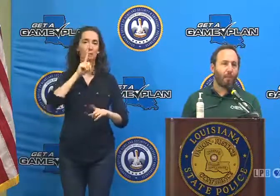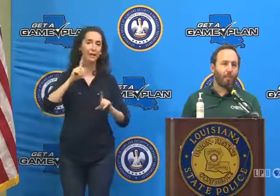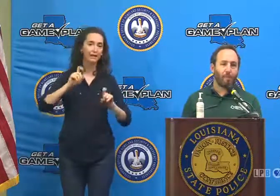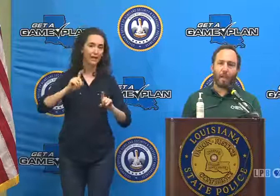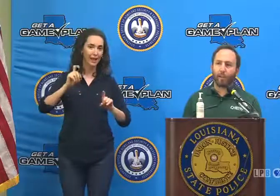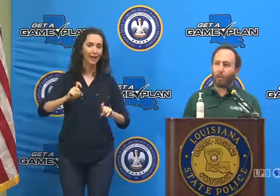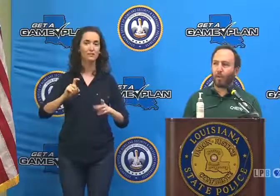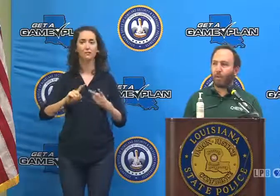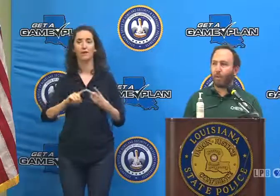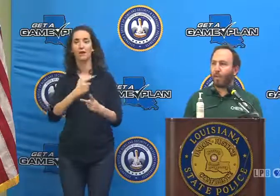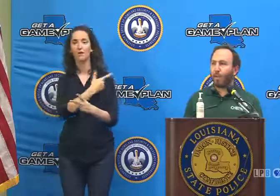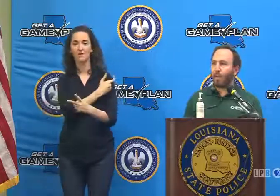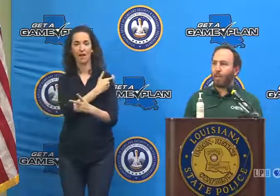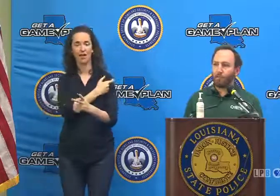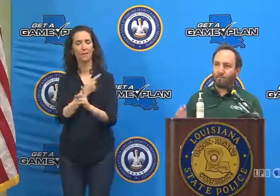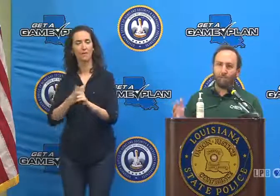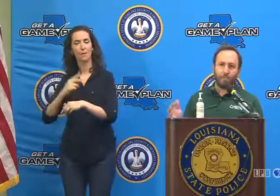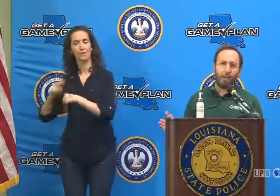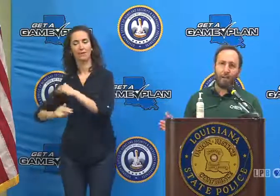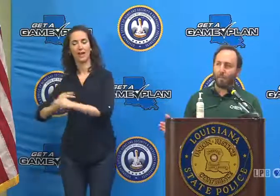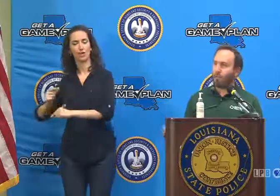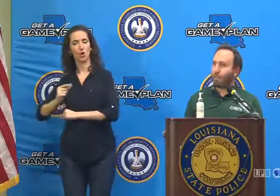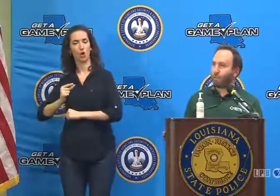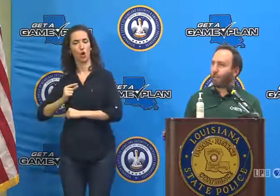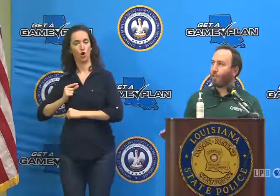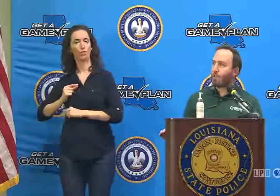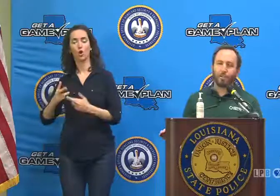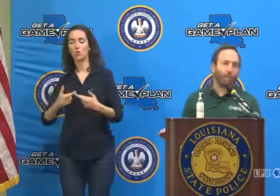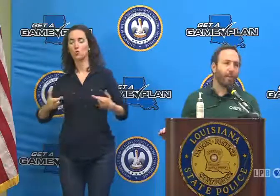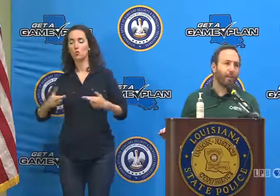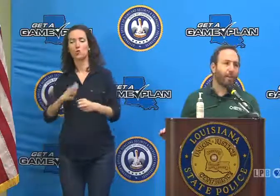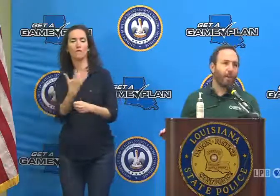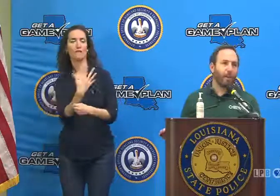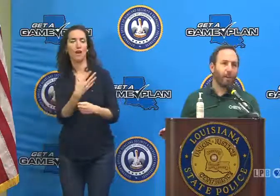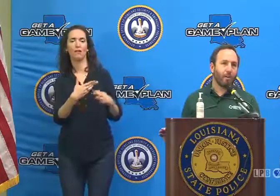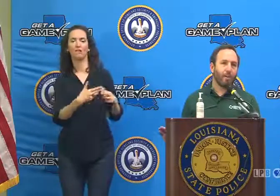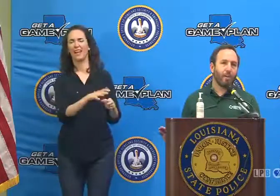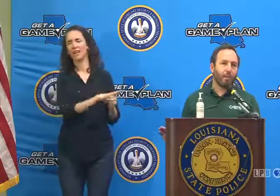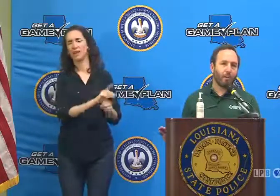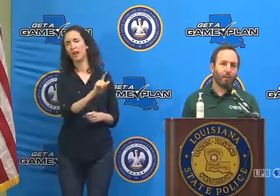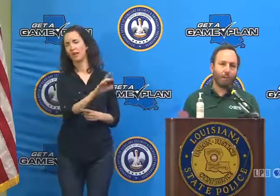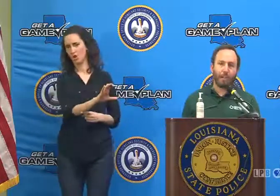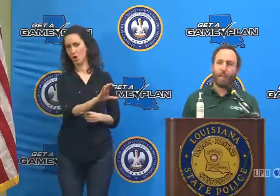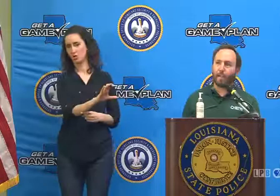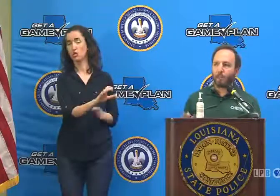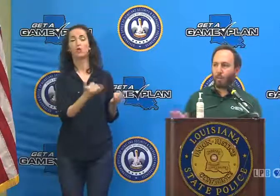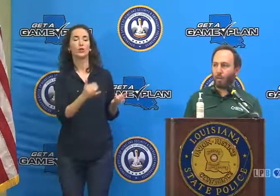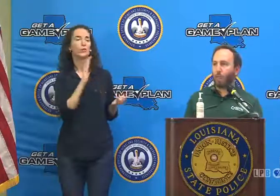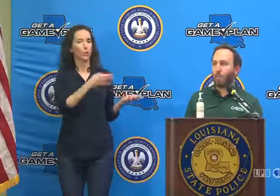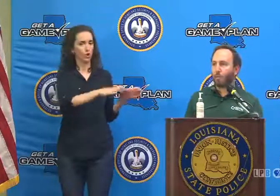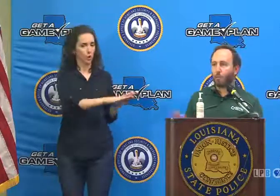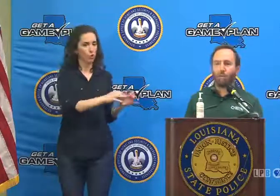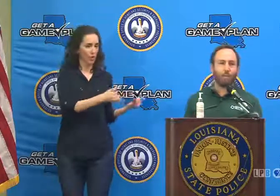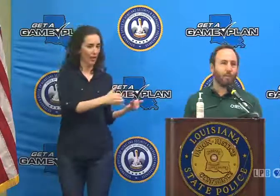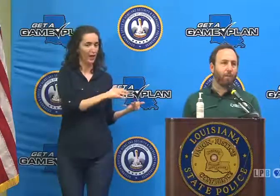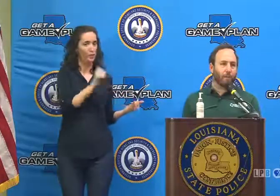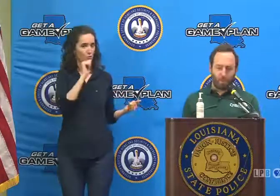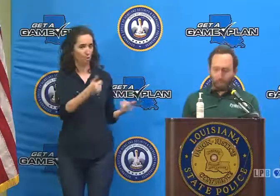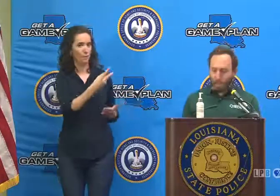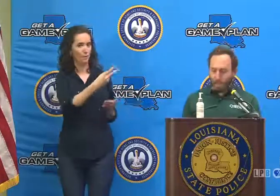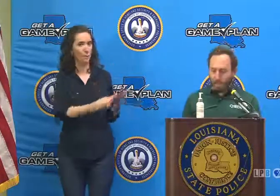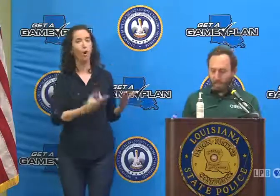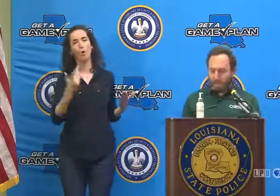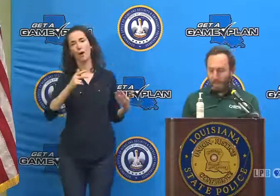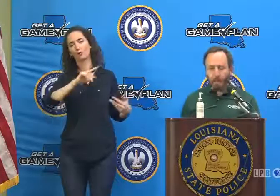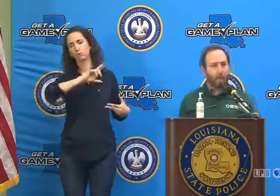provided through the National Guard in Region 5, that's the Greater Lake Charles area, are going to be closed today and tomorrow, specifically for the